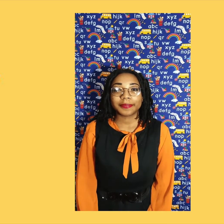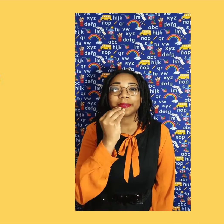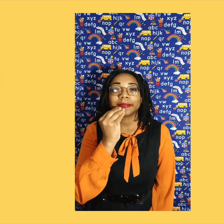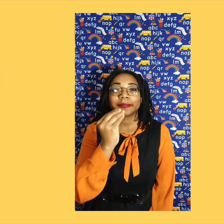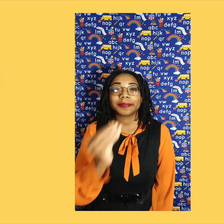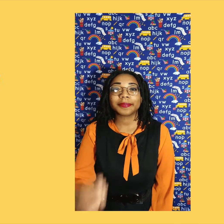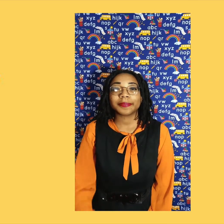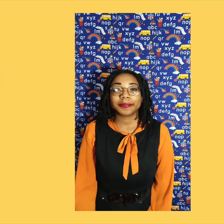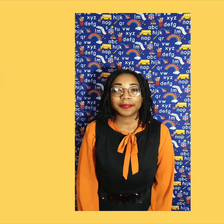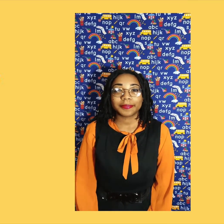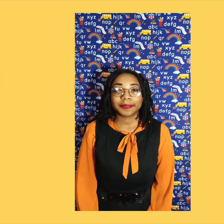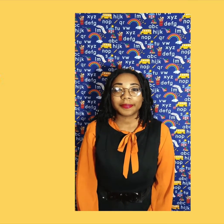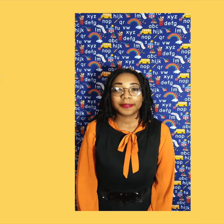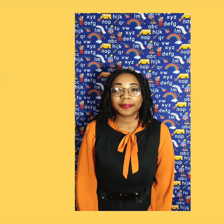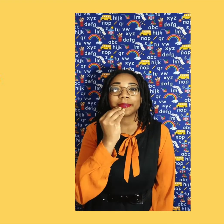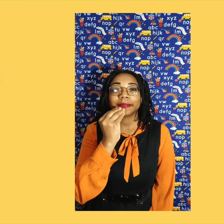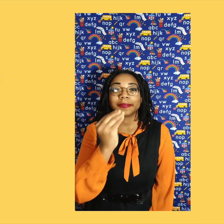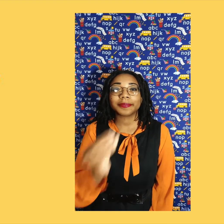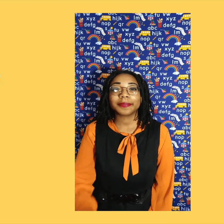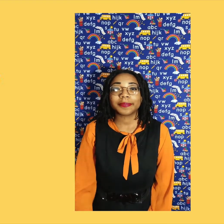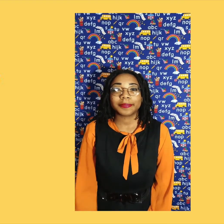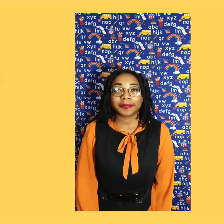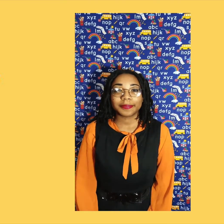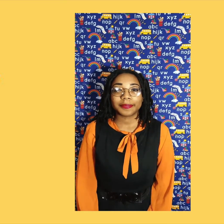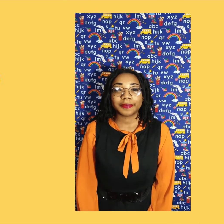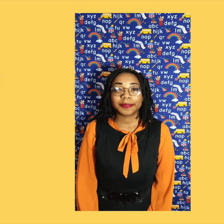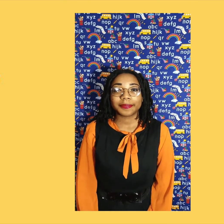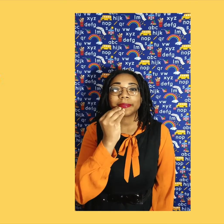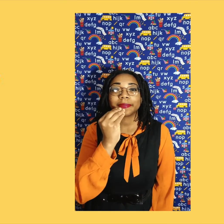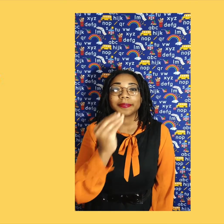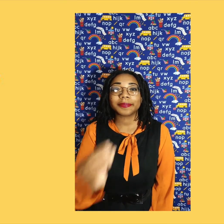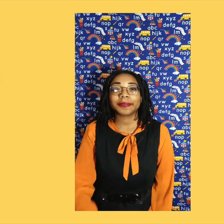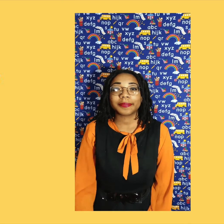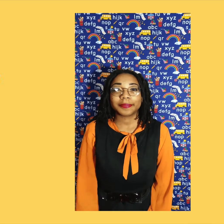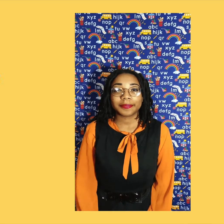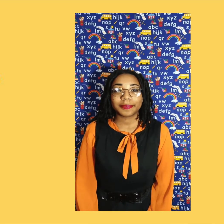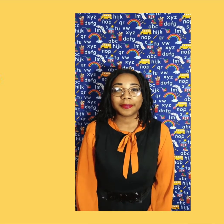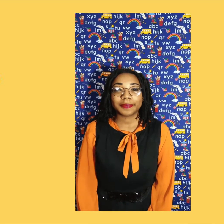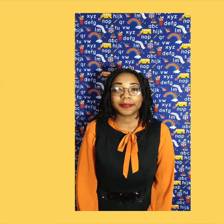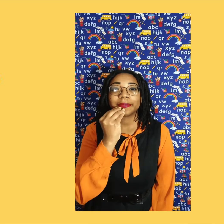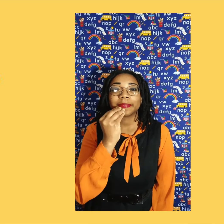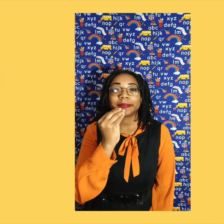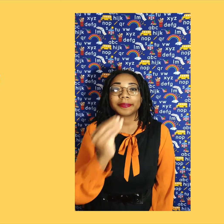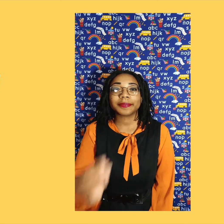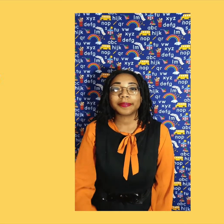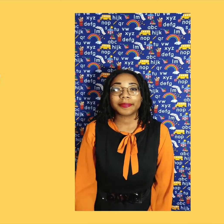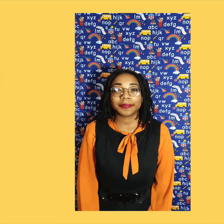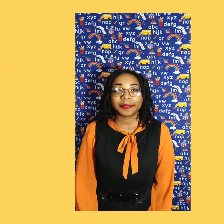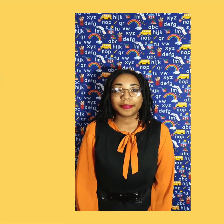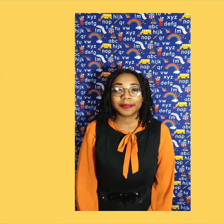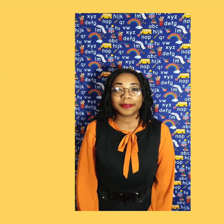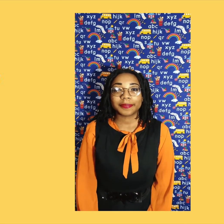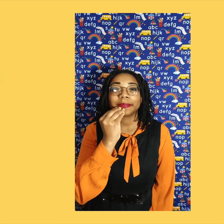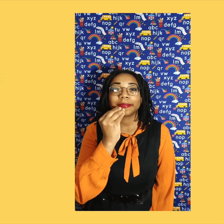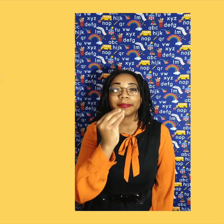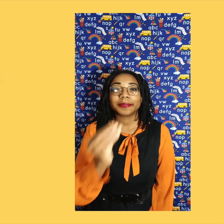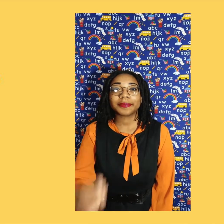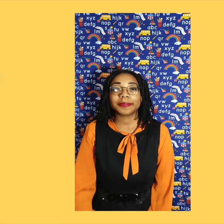with all your fingers touching your thumb. Have you got it? Okay. Now, to finish the sign, you're going to touch